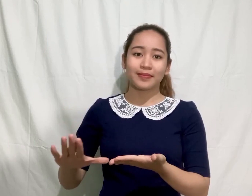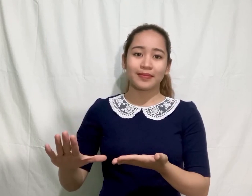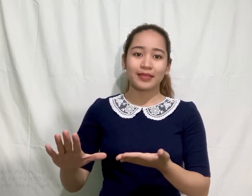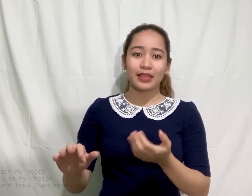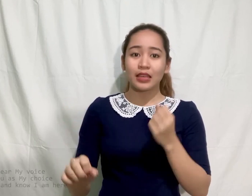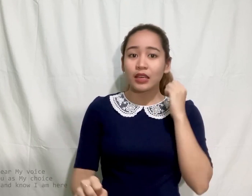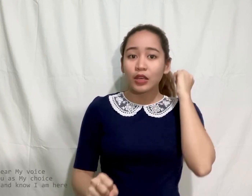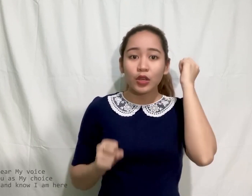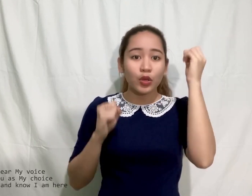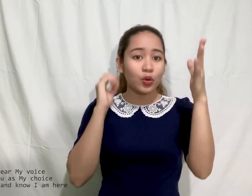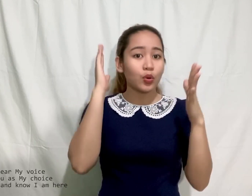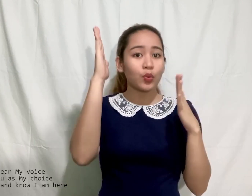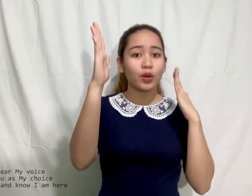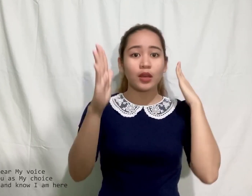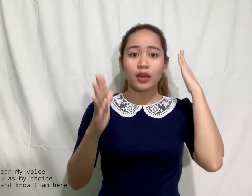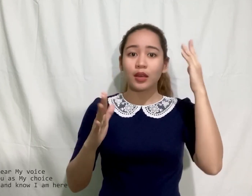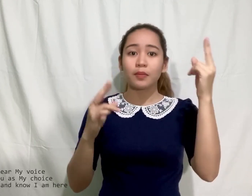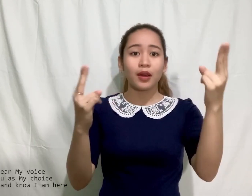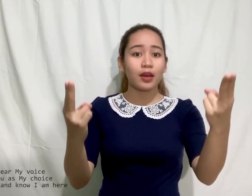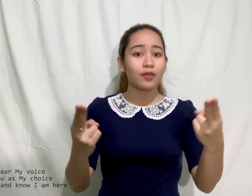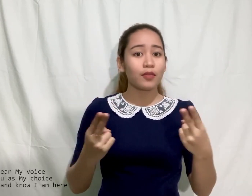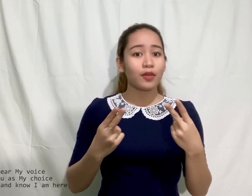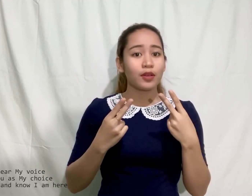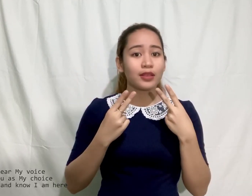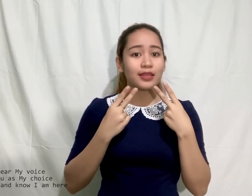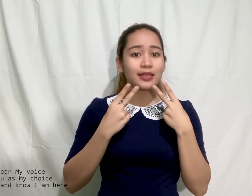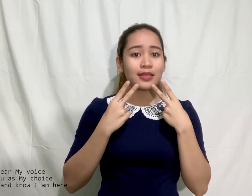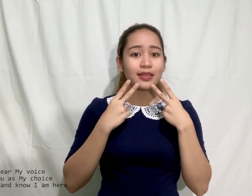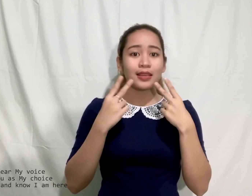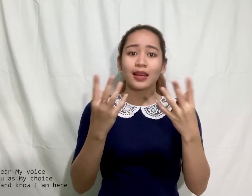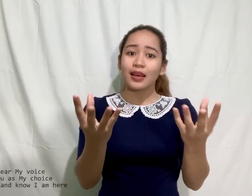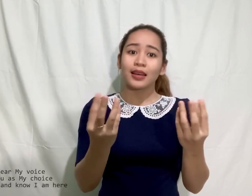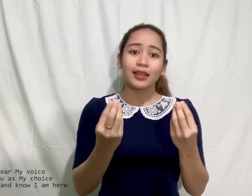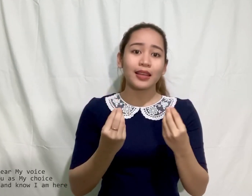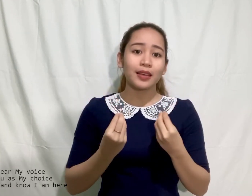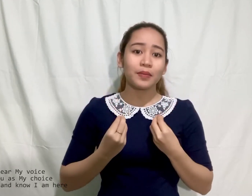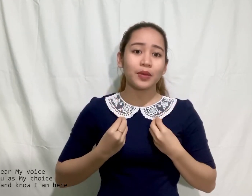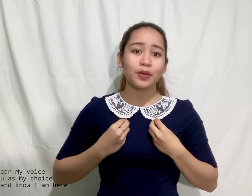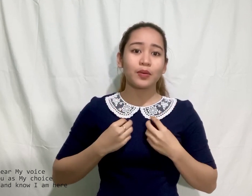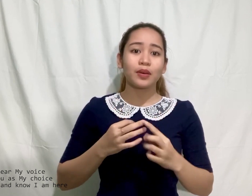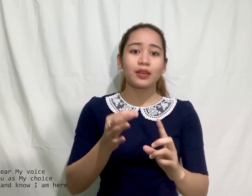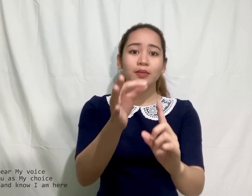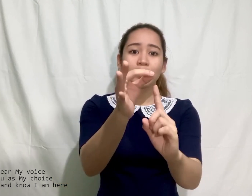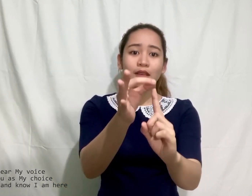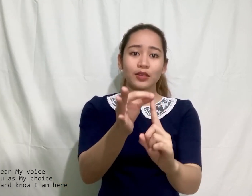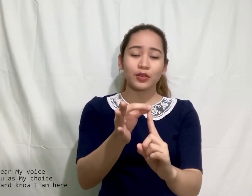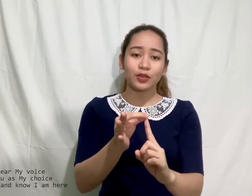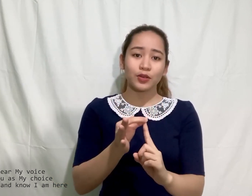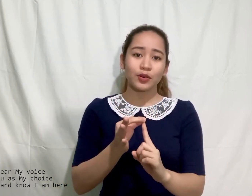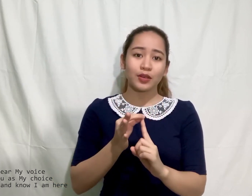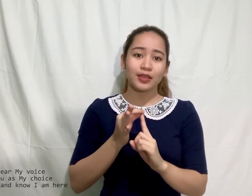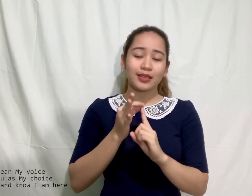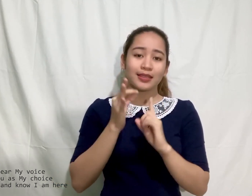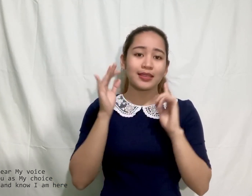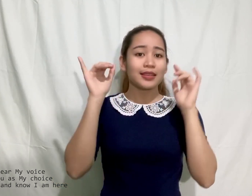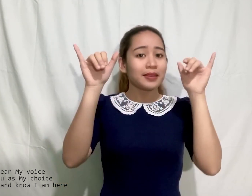You will hear my voice, I claim you as my choice. Be